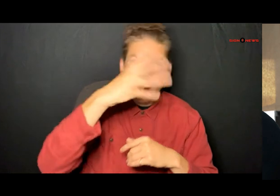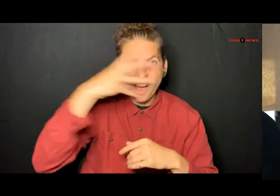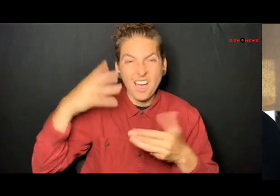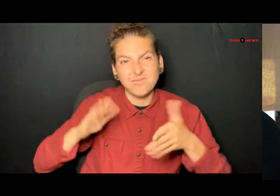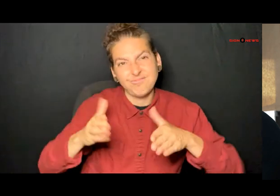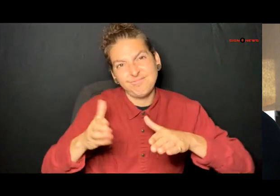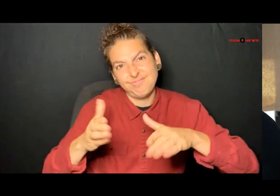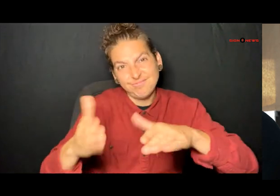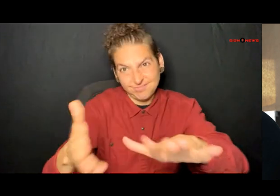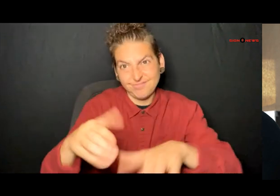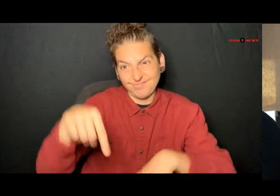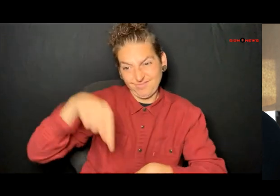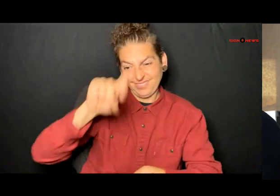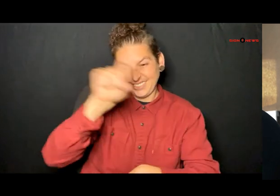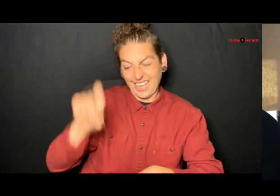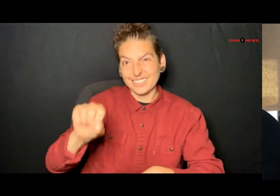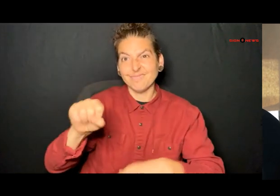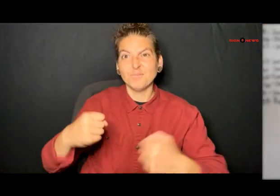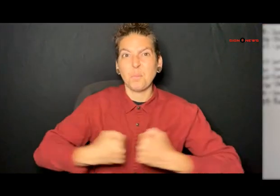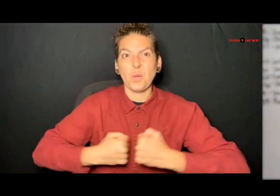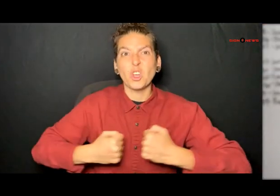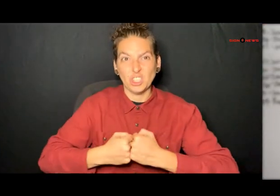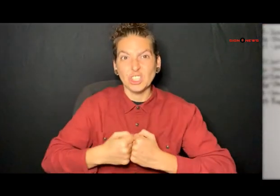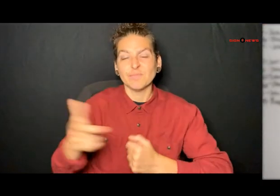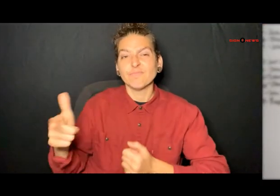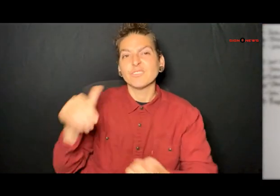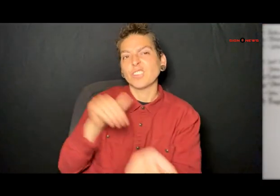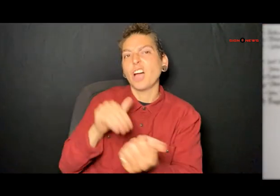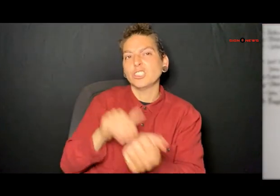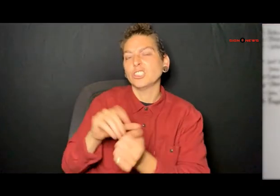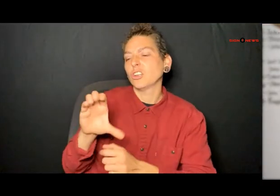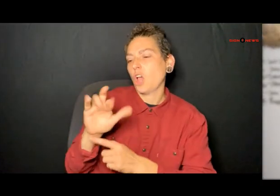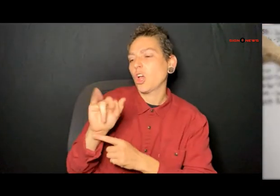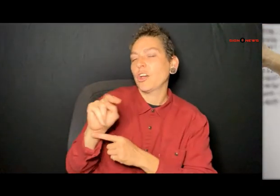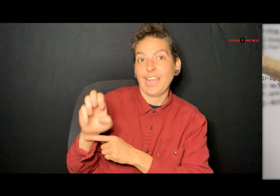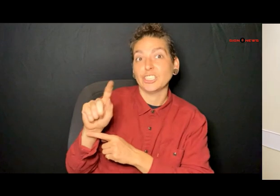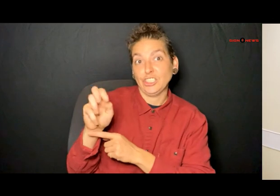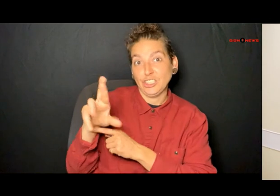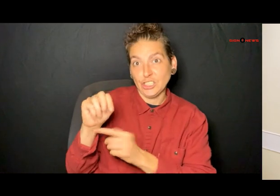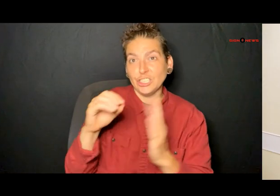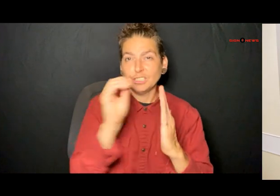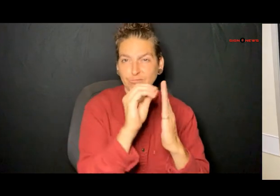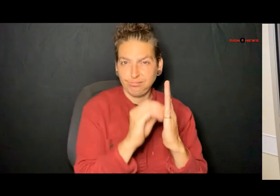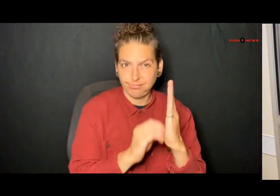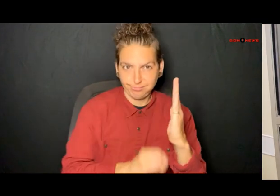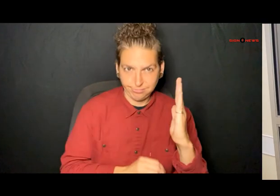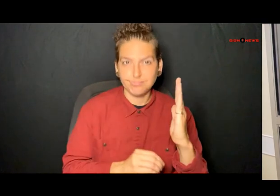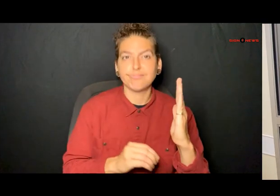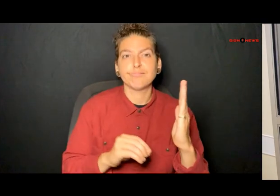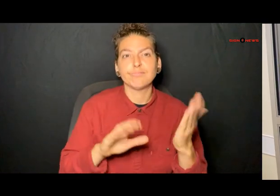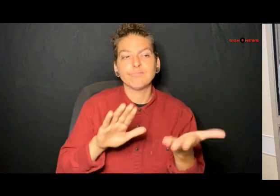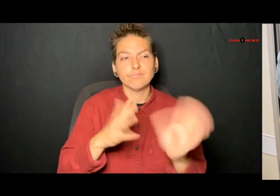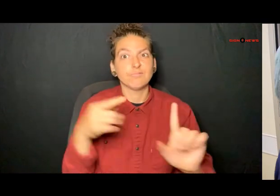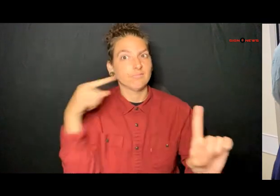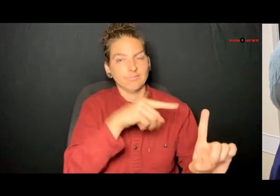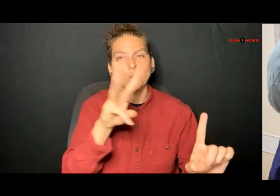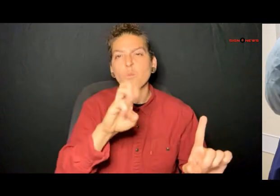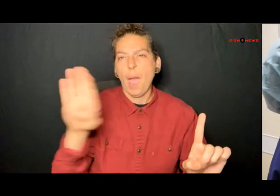who died on the Texas border since Dr. Corrine Stern started tracking the deaths after joining the Webb County Medical